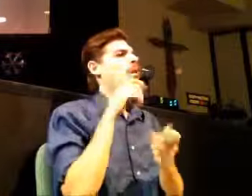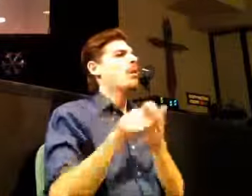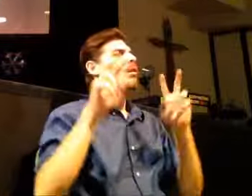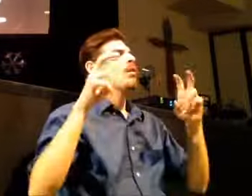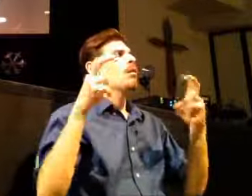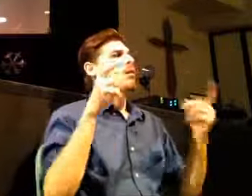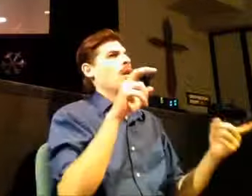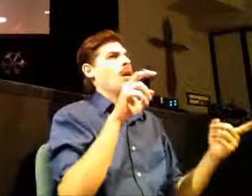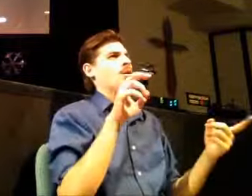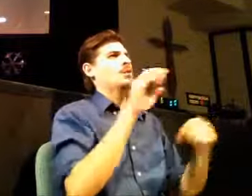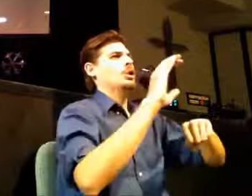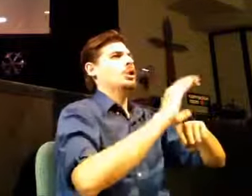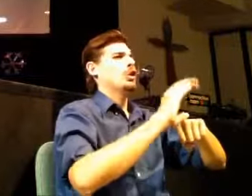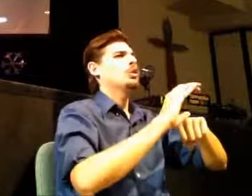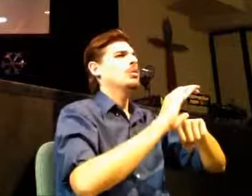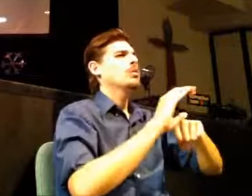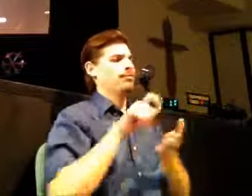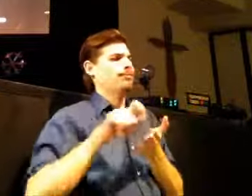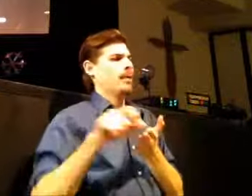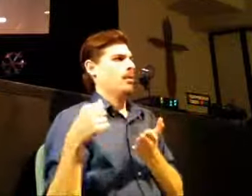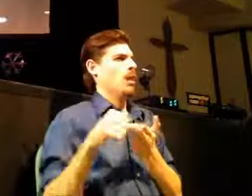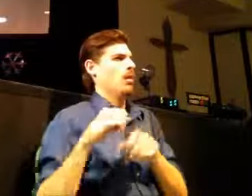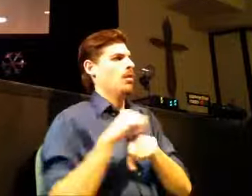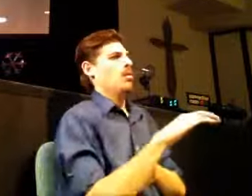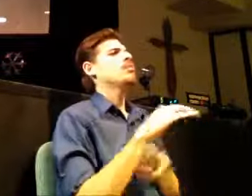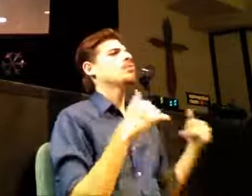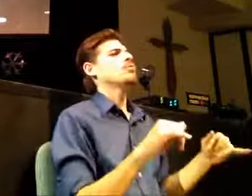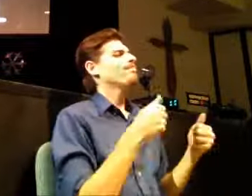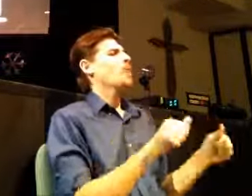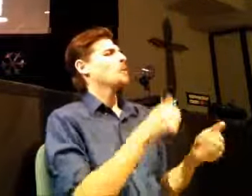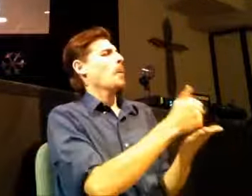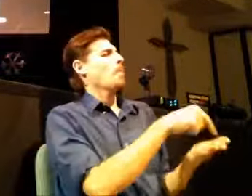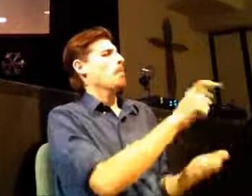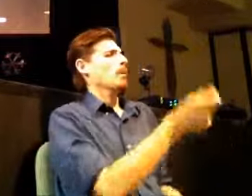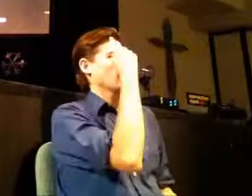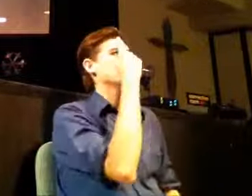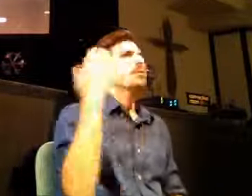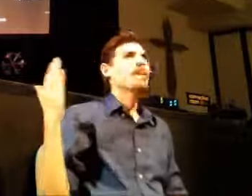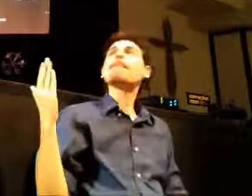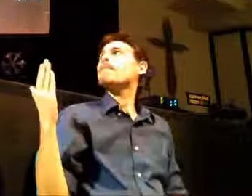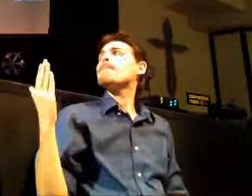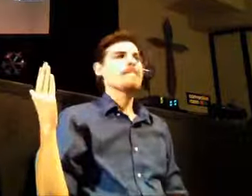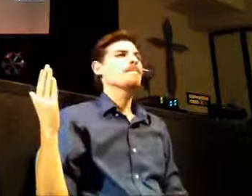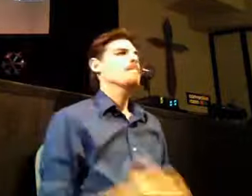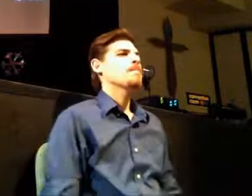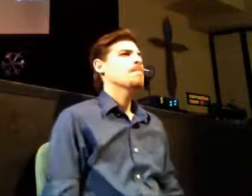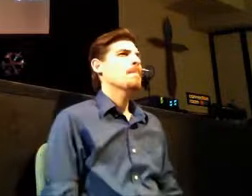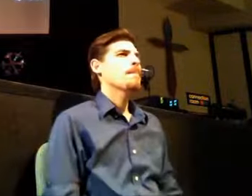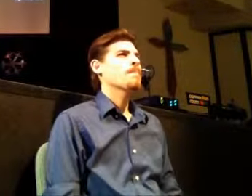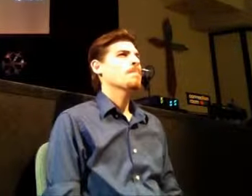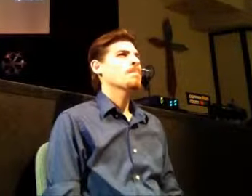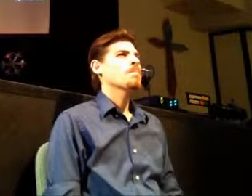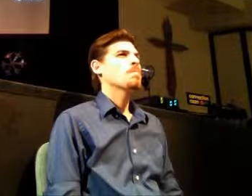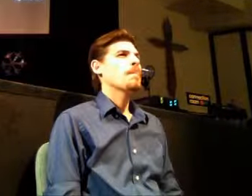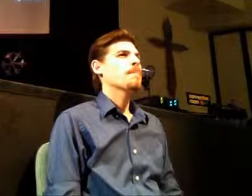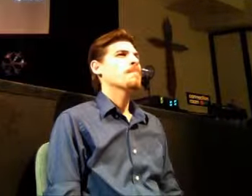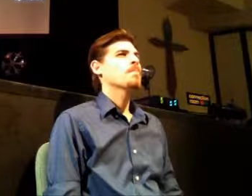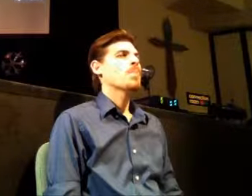grab a hold of this deep understanding. Here, and it's to involve all three of these things. First, Ephesians chapter 2 verse 13 says this. But now, in Christ Jesus, you who once were far away have been brought